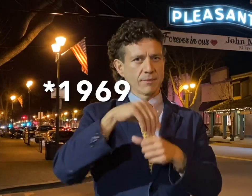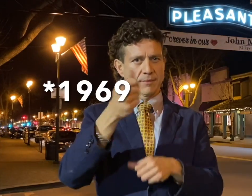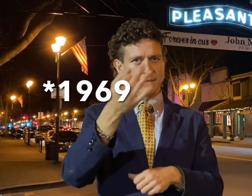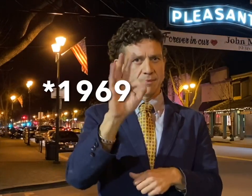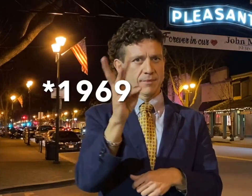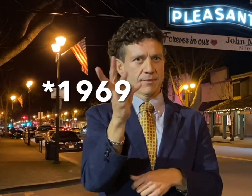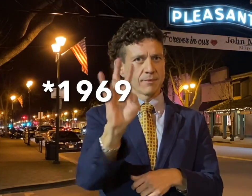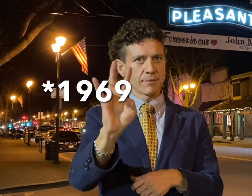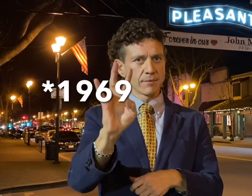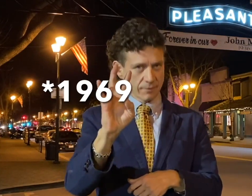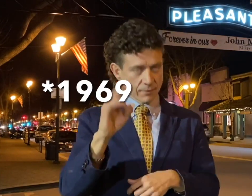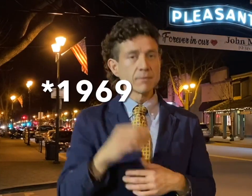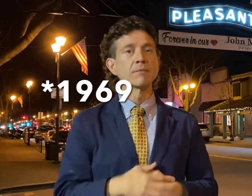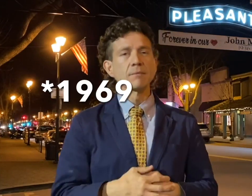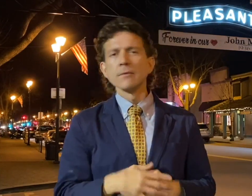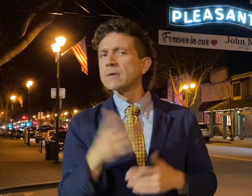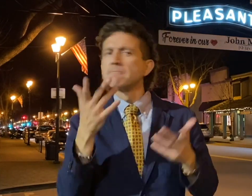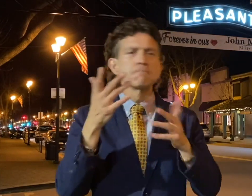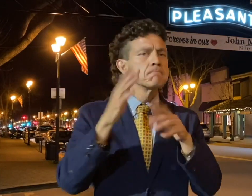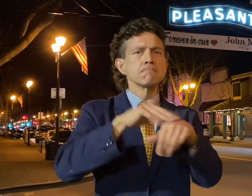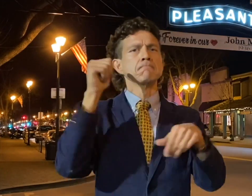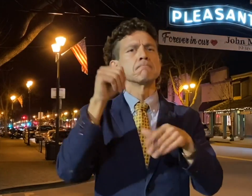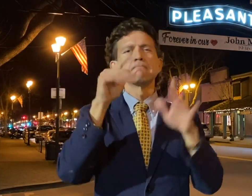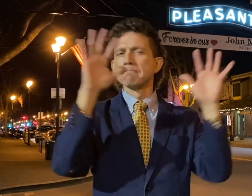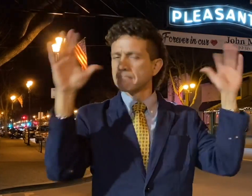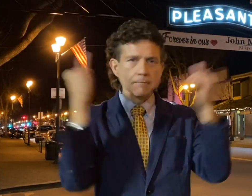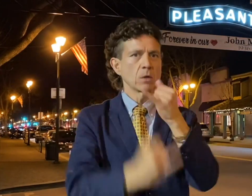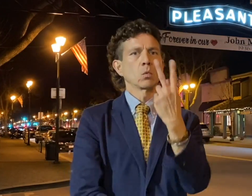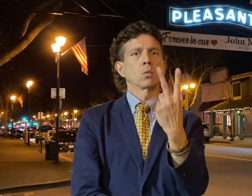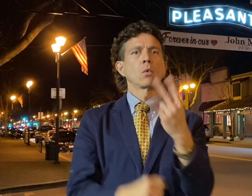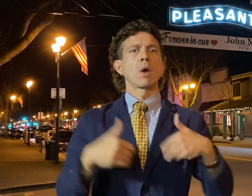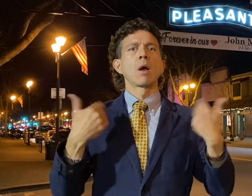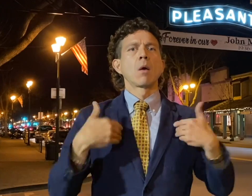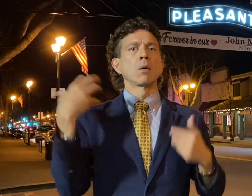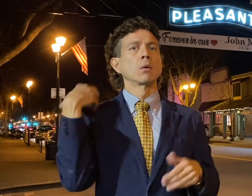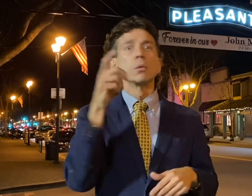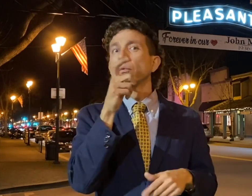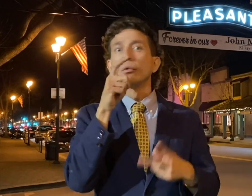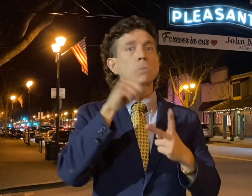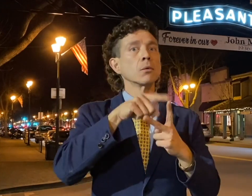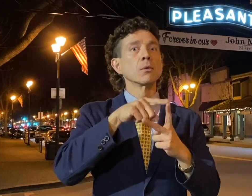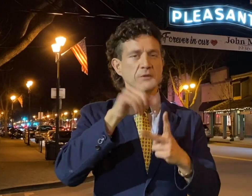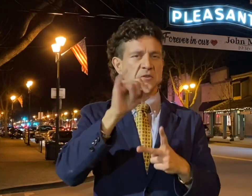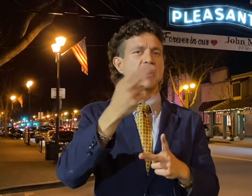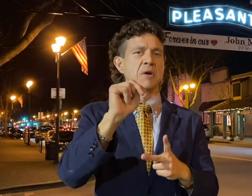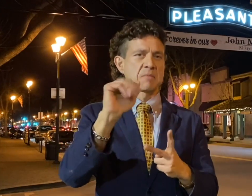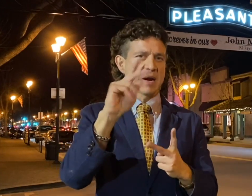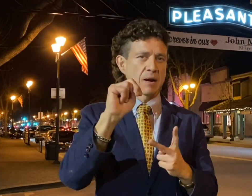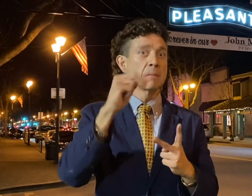two young coaches were his final choices, John Madden and Chuck Knoll.